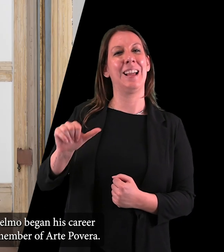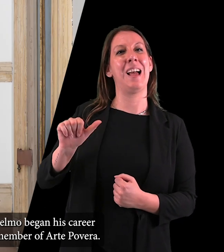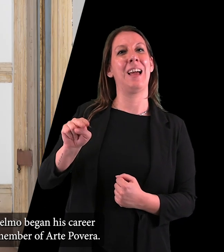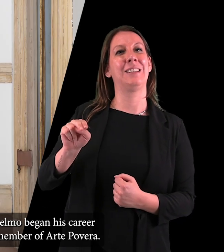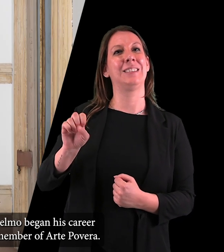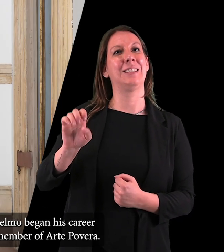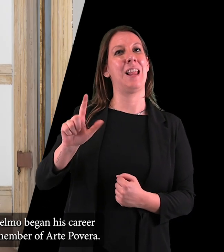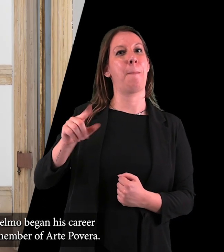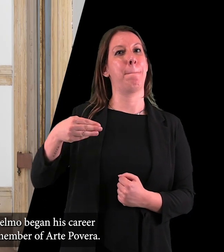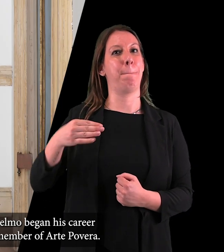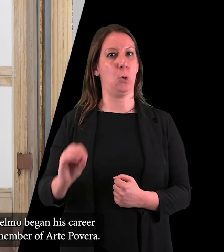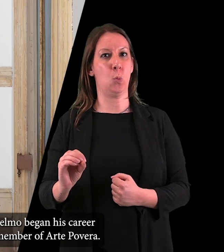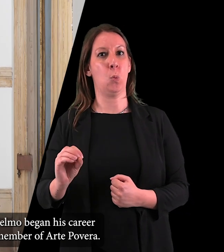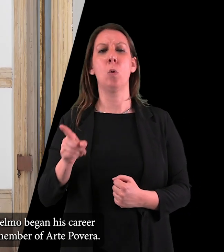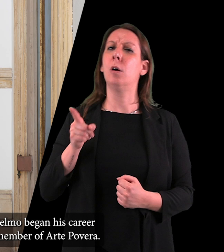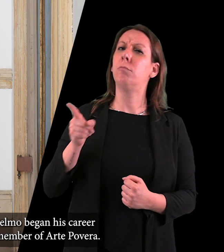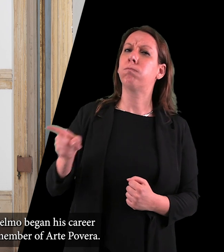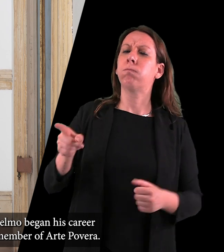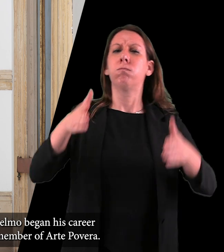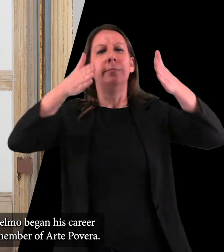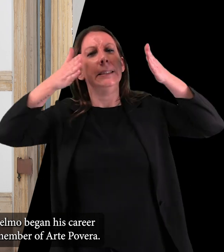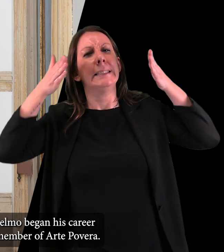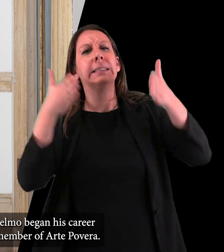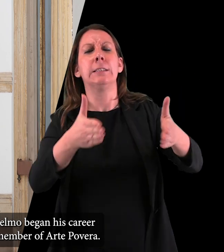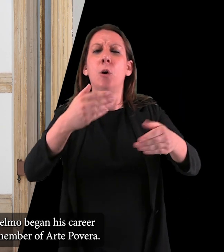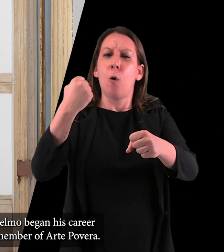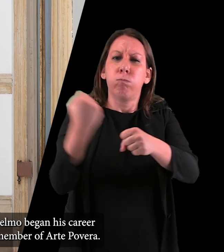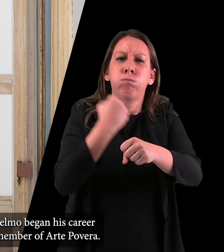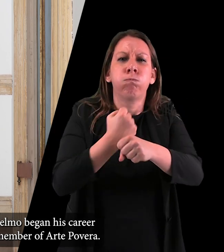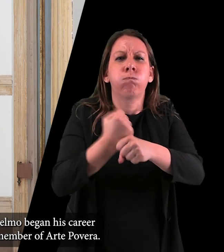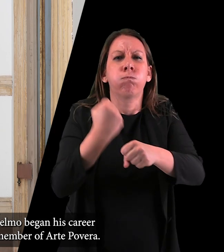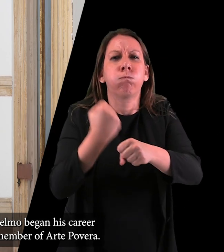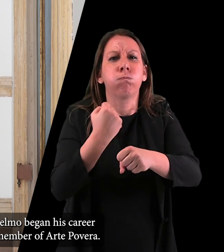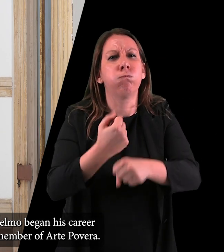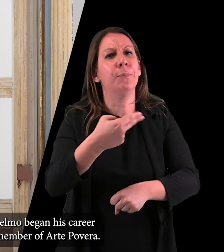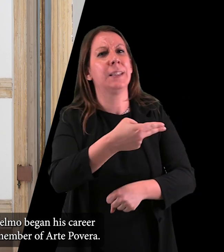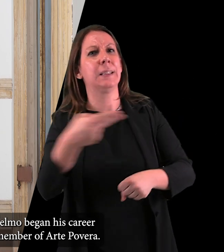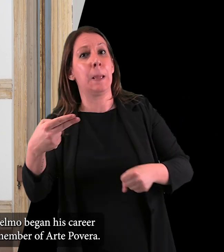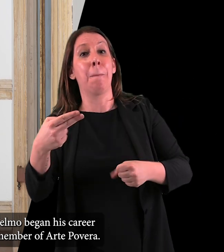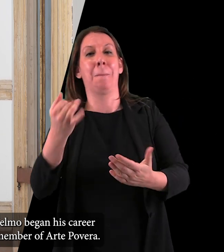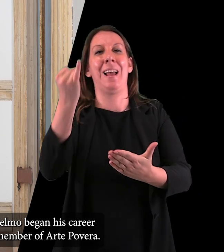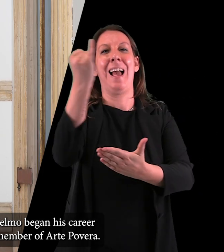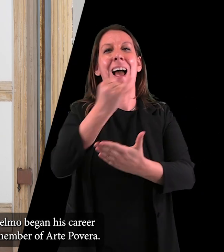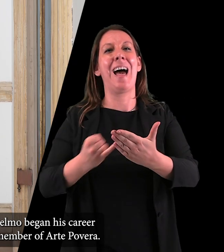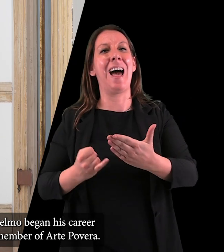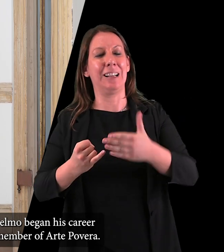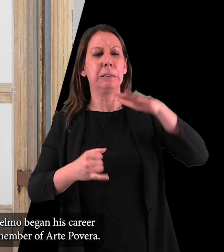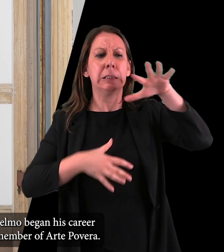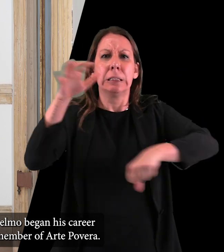Giovanni Anselmo began his career as a founding member of Arte Povera.